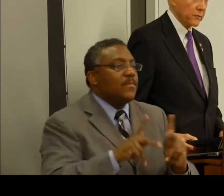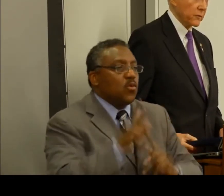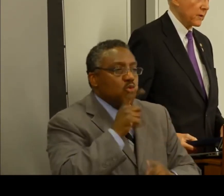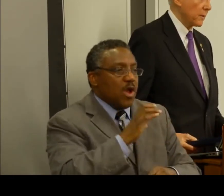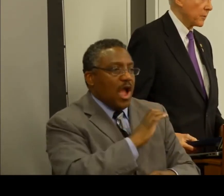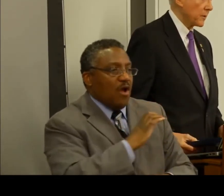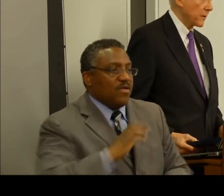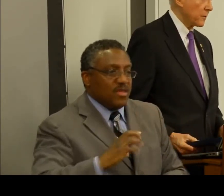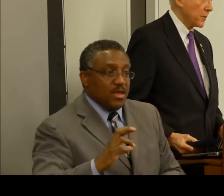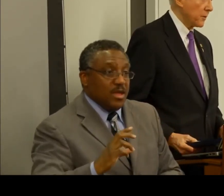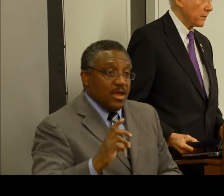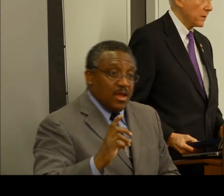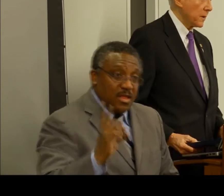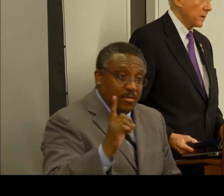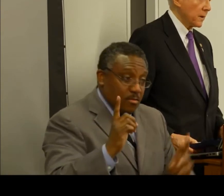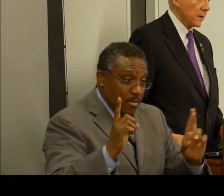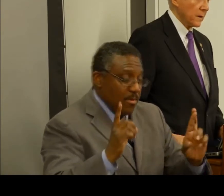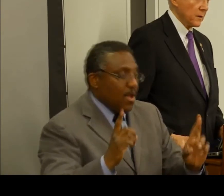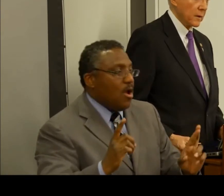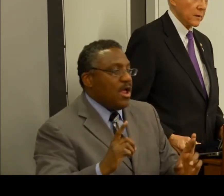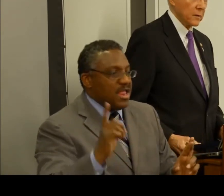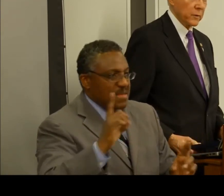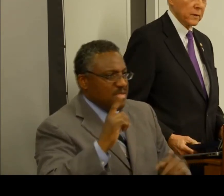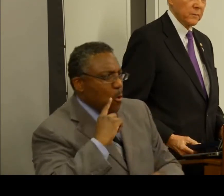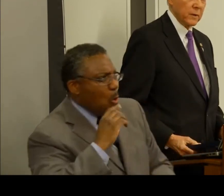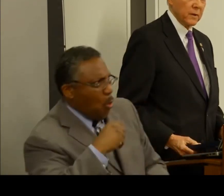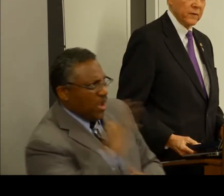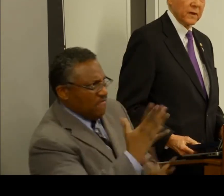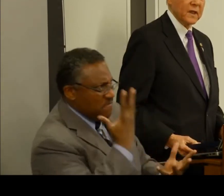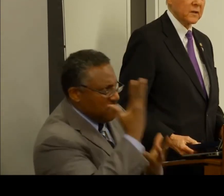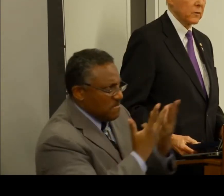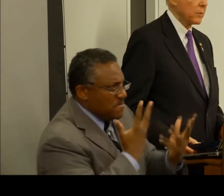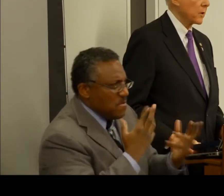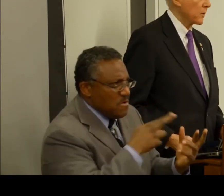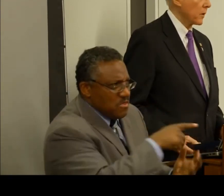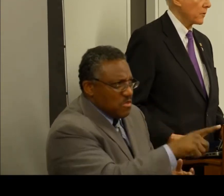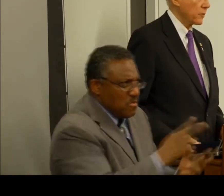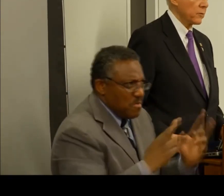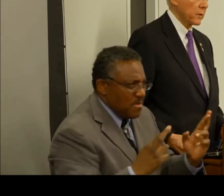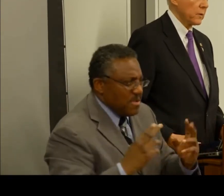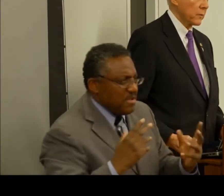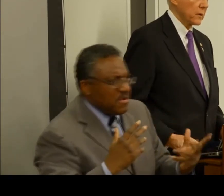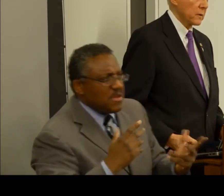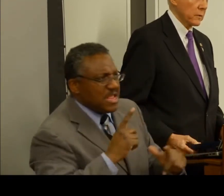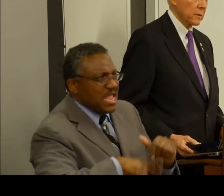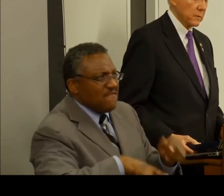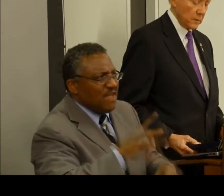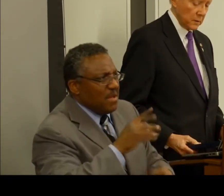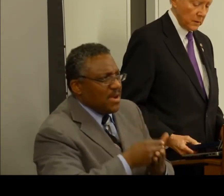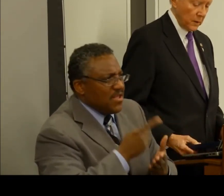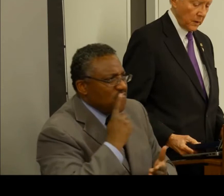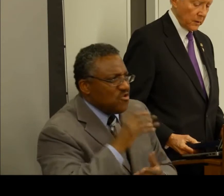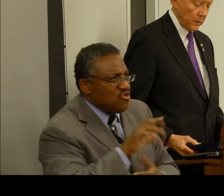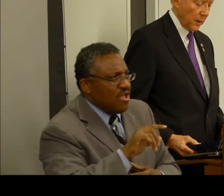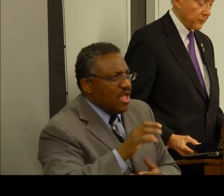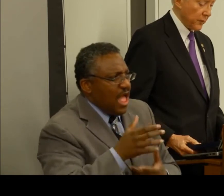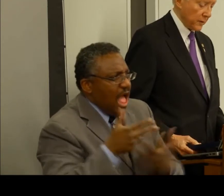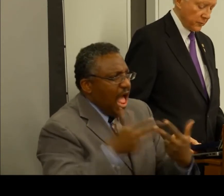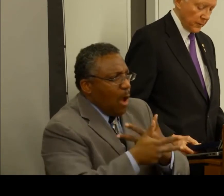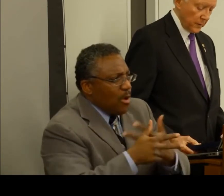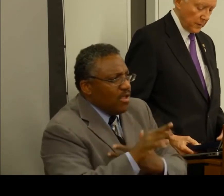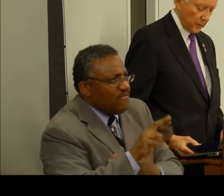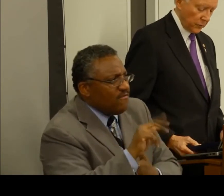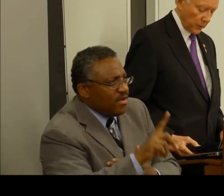they could embarrass us on that particular bill. And not only did we get the money, I found $82 billion in really, really good offsets.